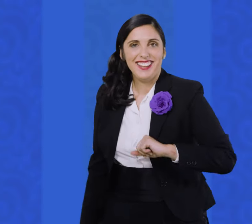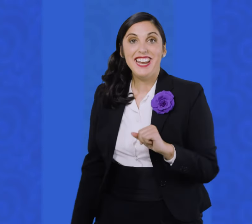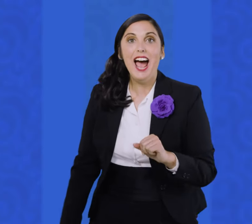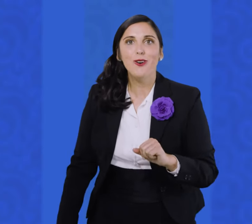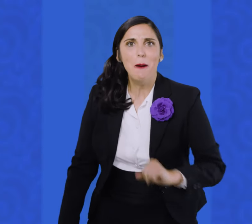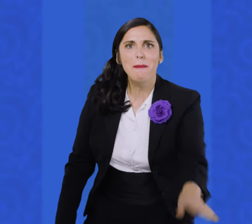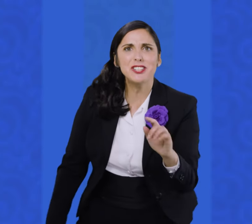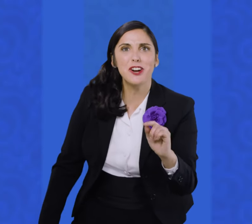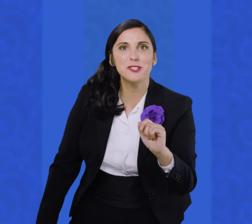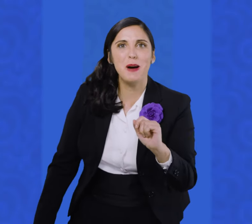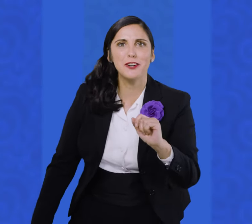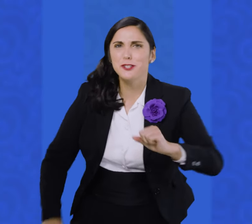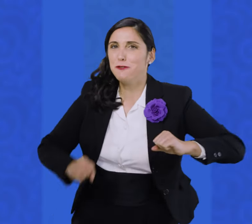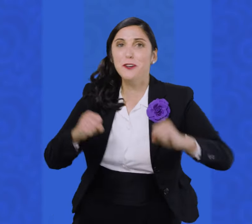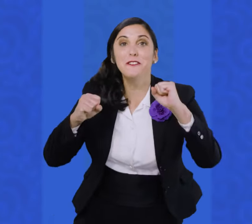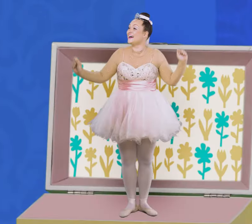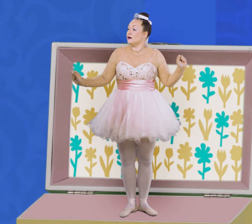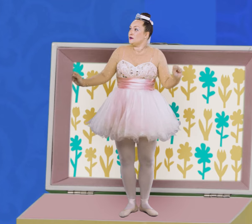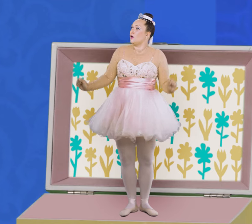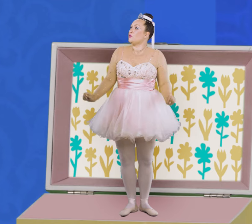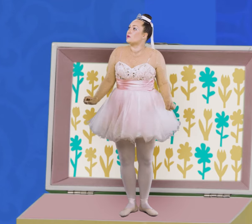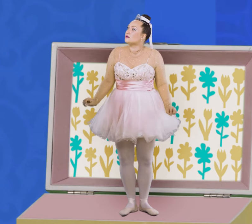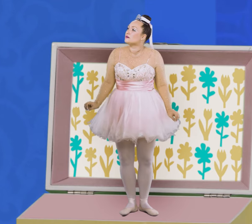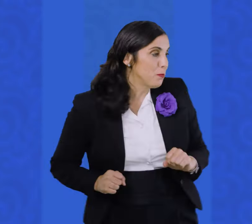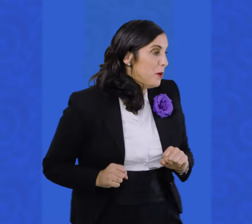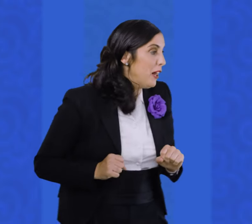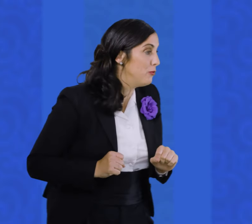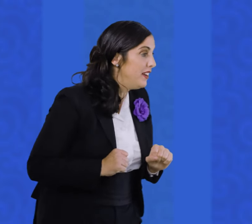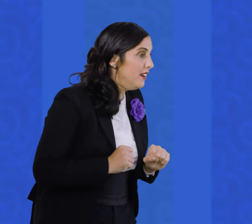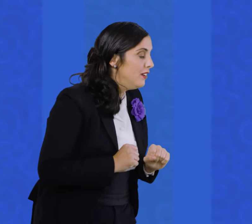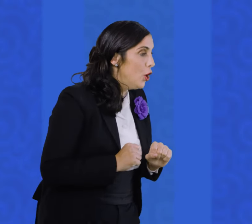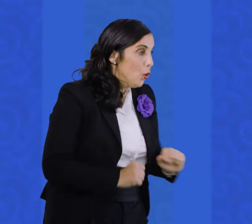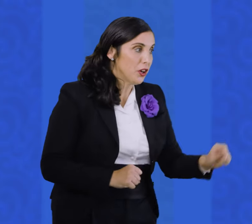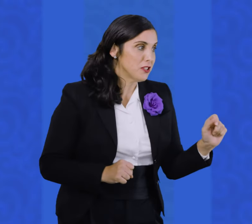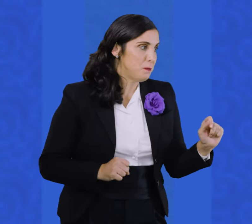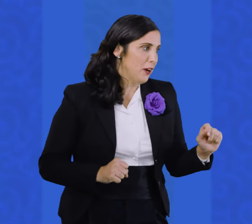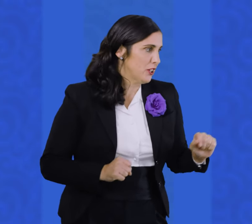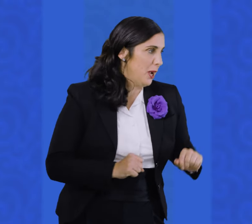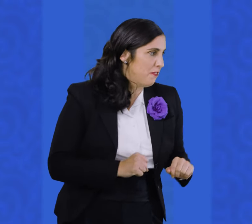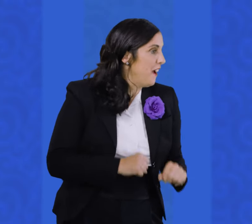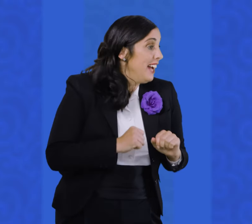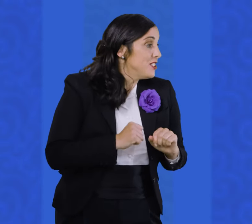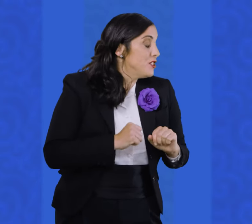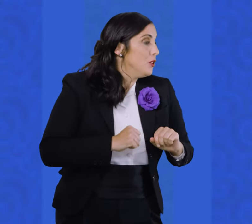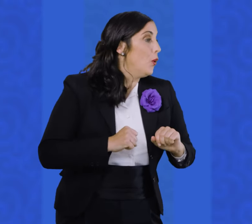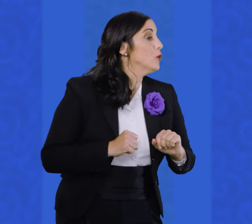Now imagine our spider is full of energy Ooh! Miss prima ballerina Would our spider climb fast or